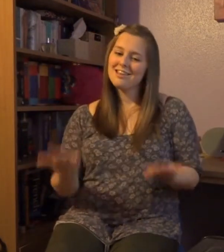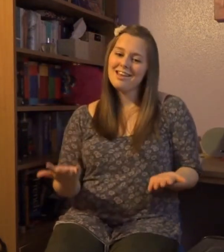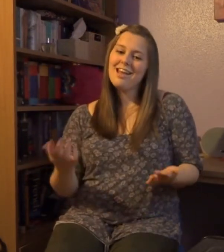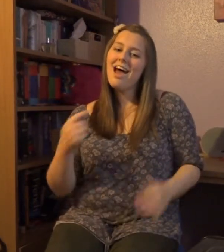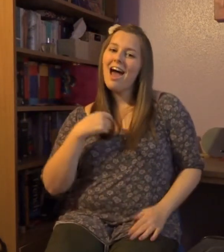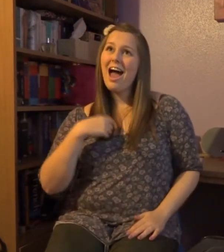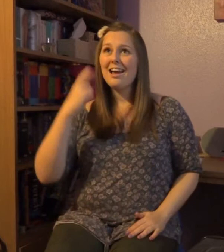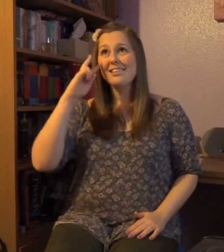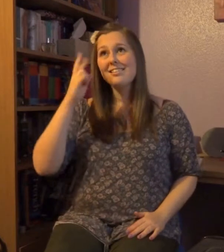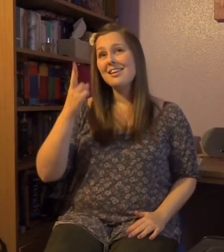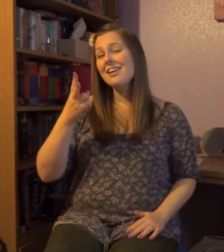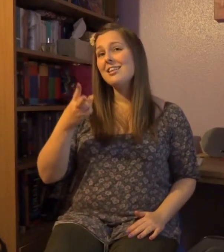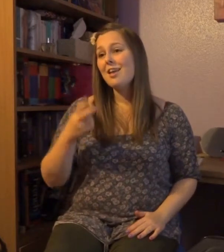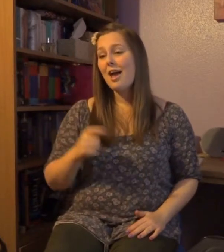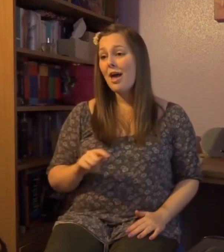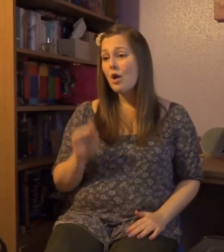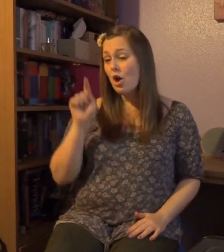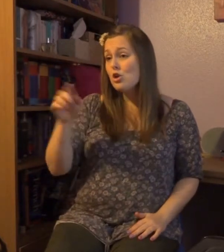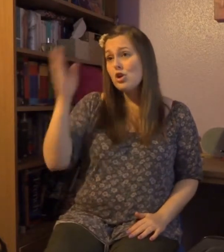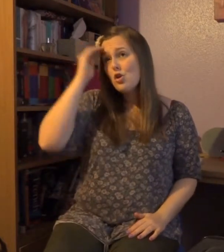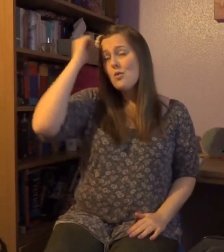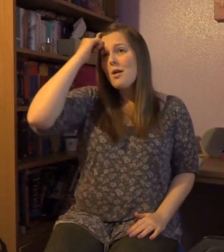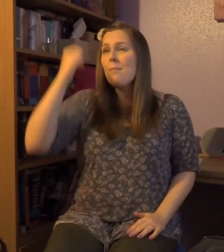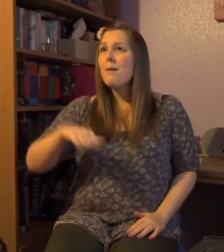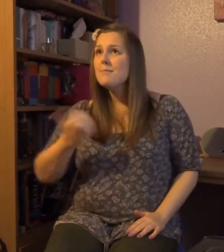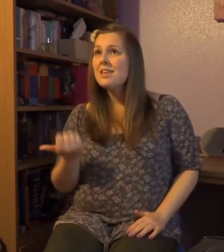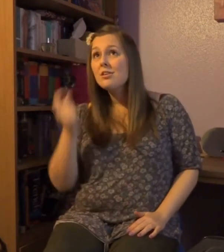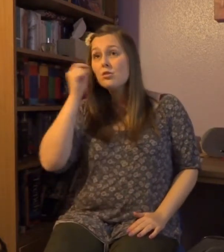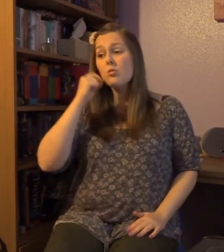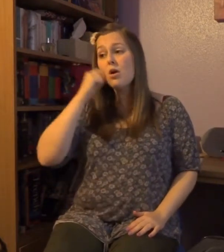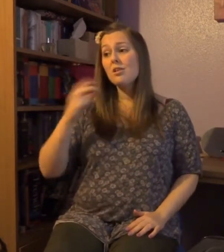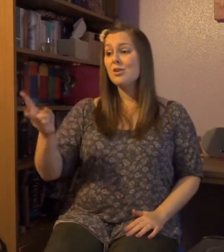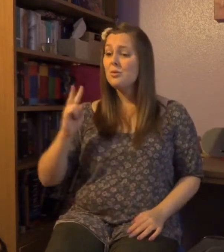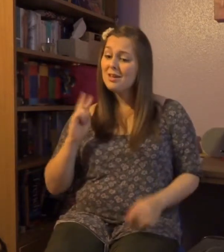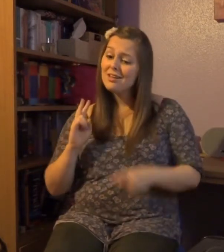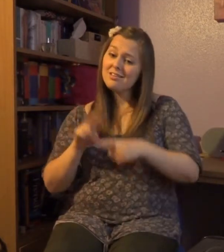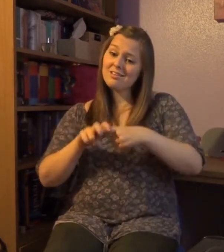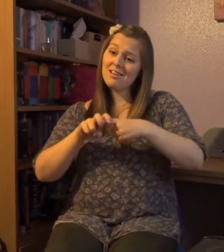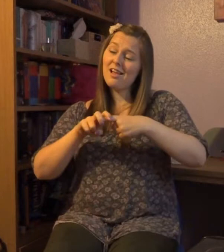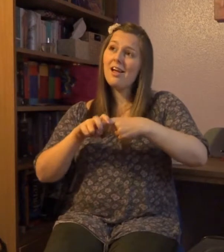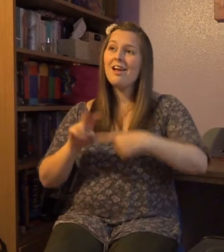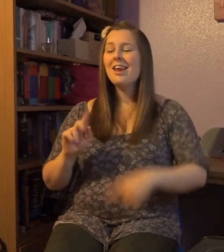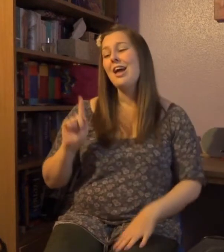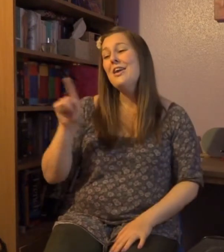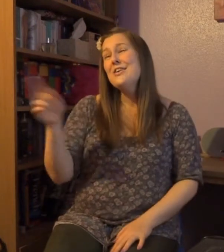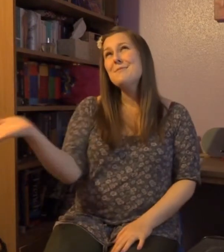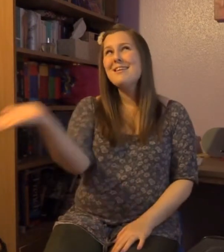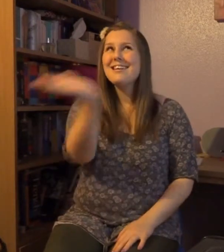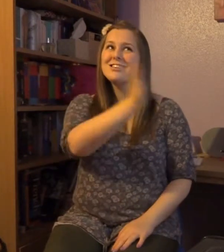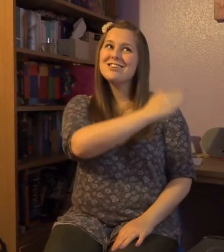I can see it now Do you remember we were sitting there by the water You put your